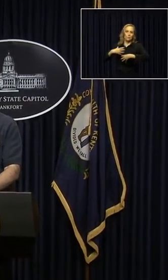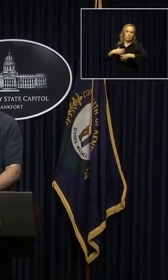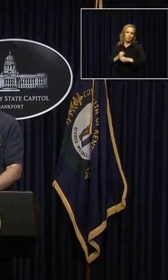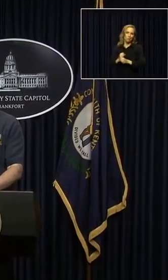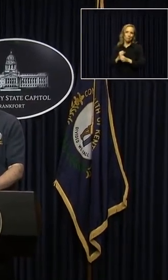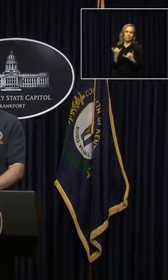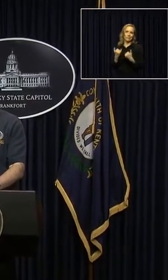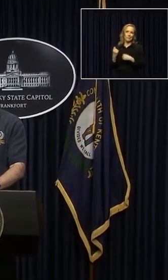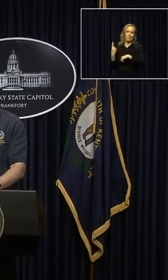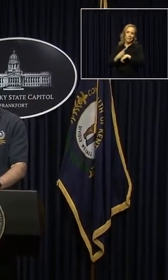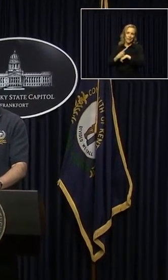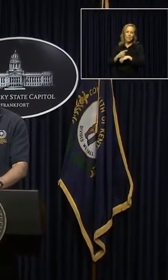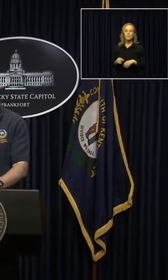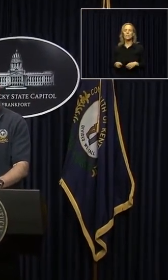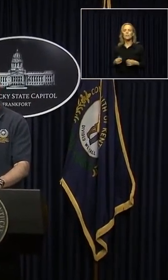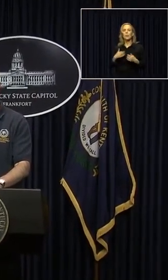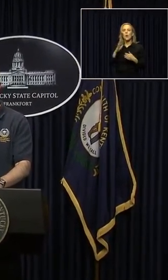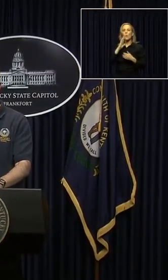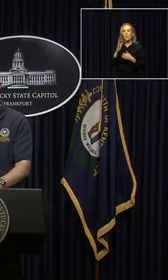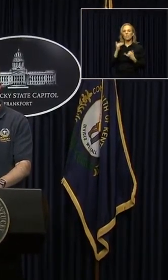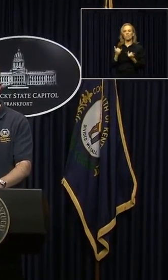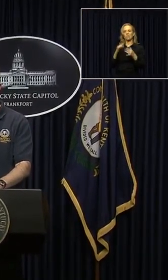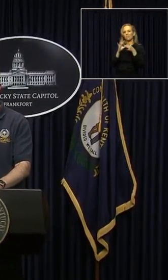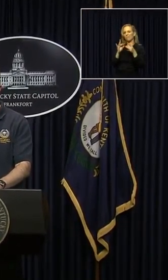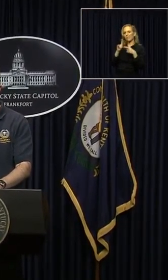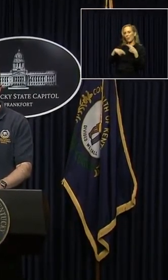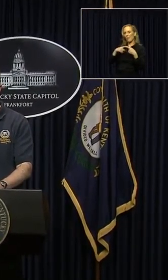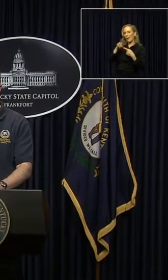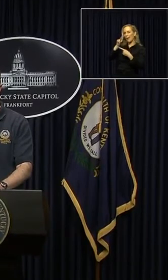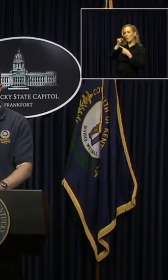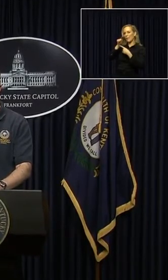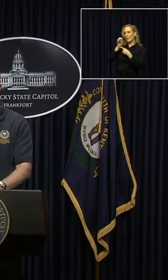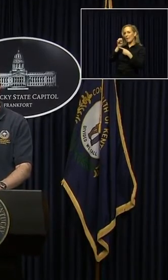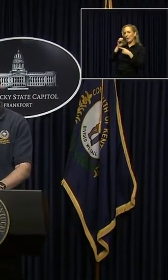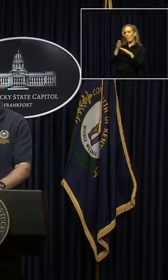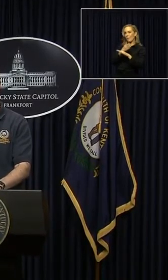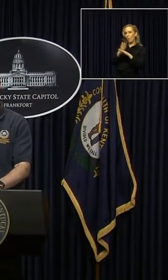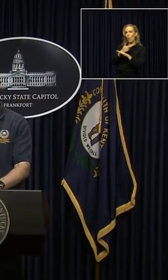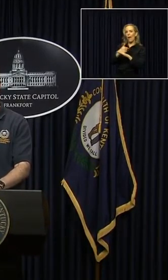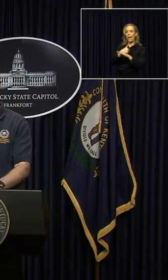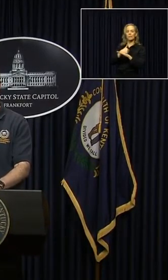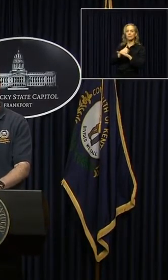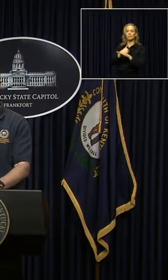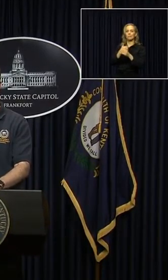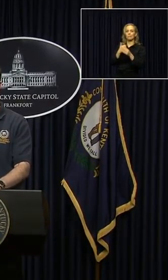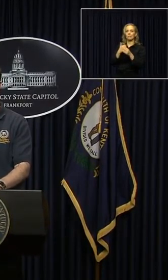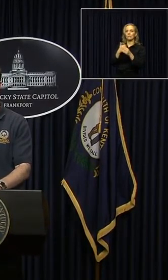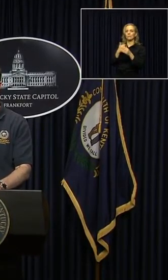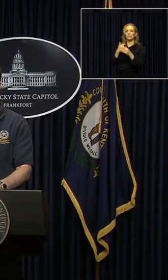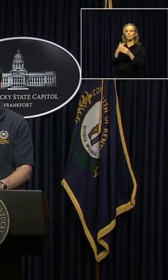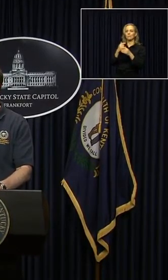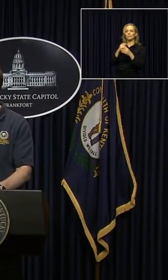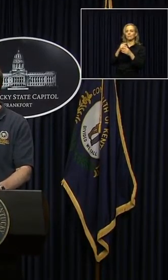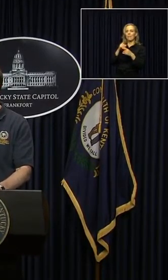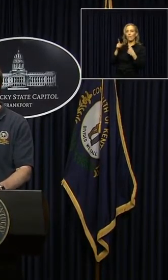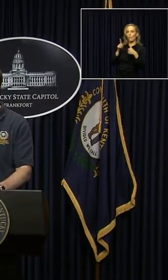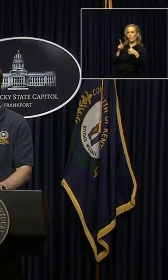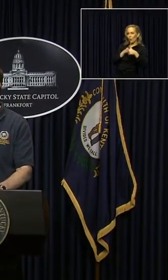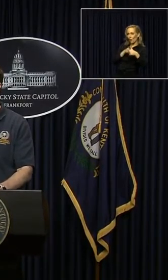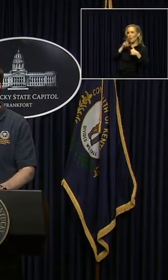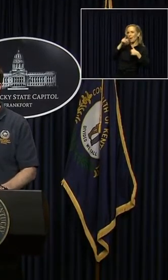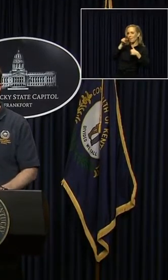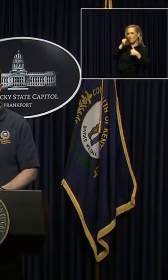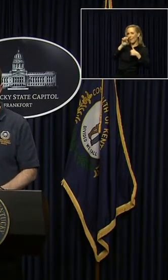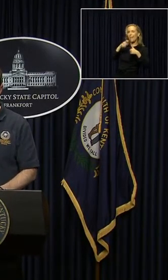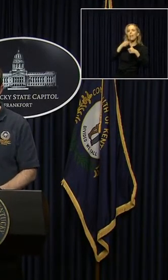talk about our update before I get into some of the the good things that we've been talking